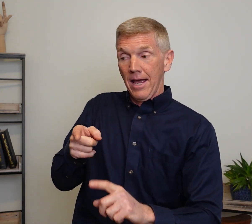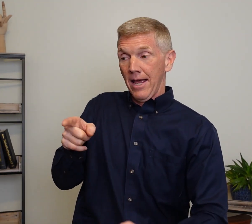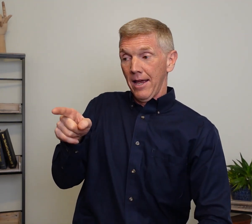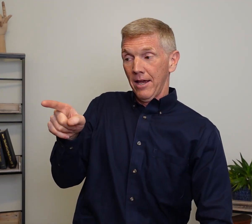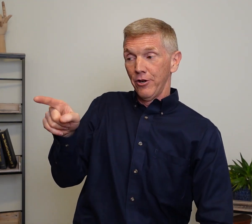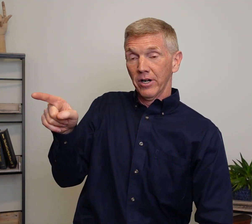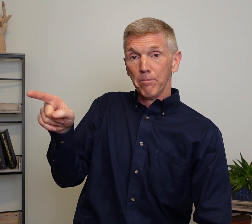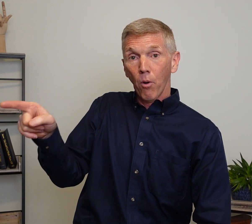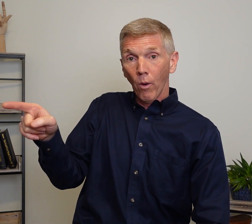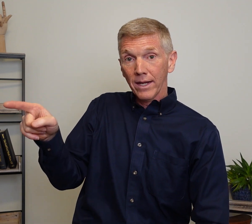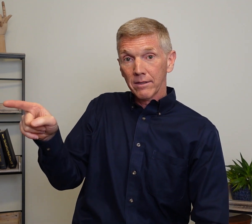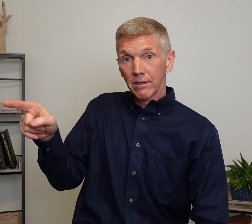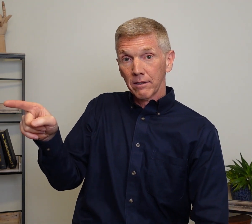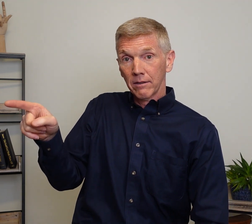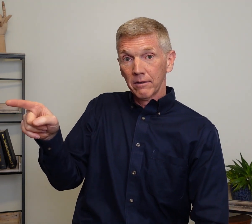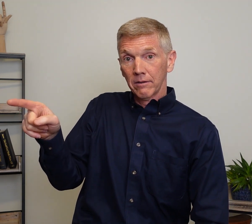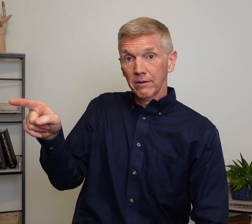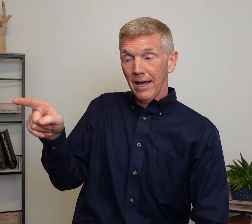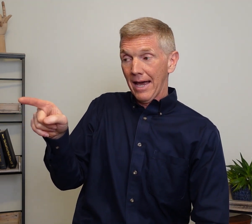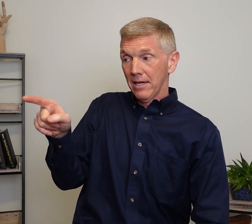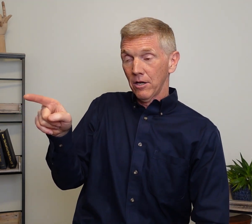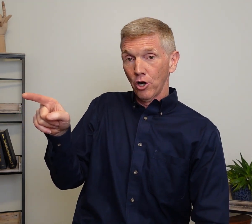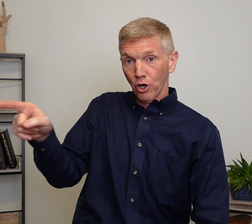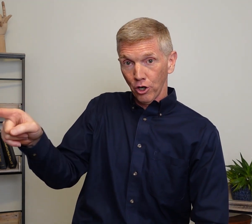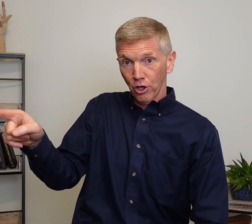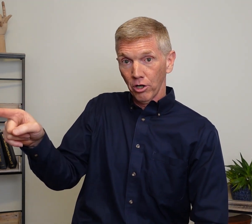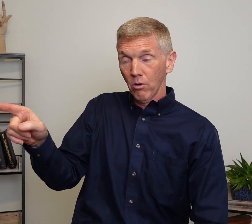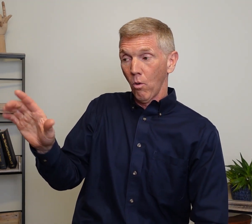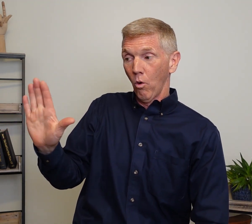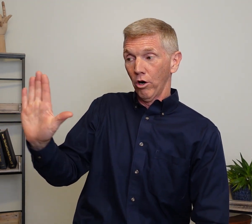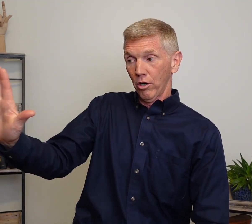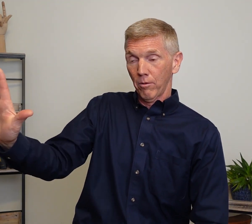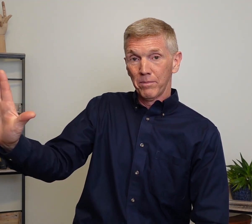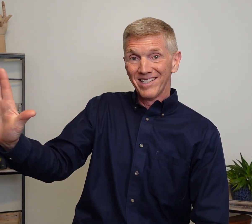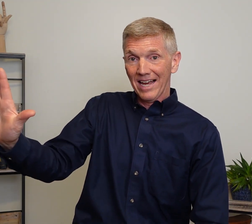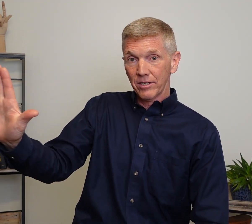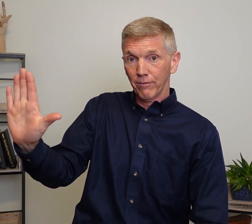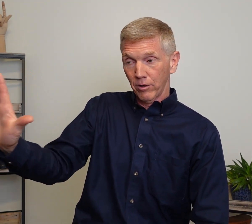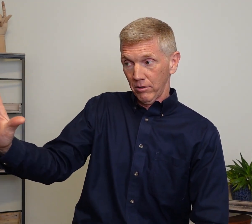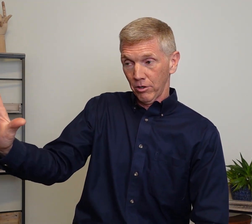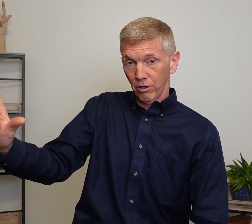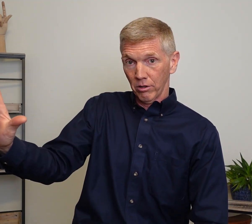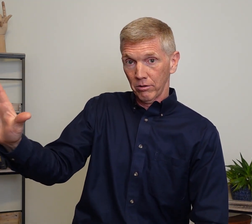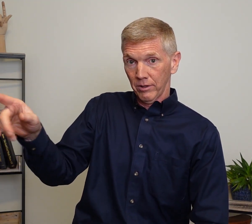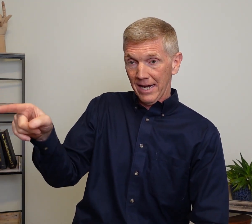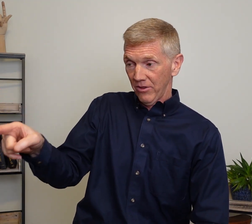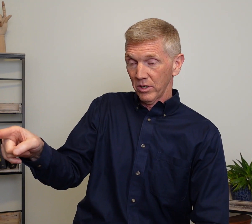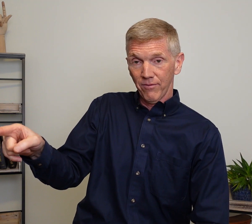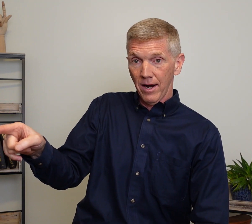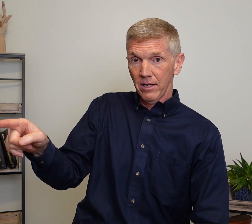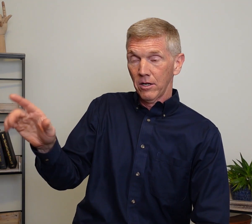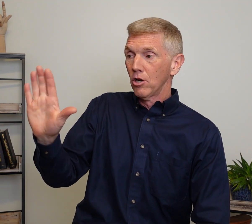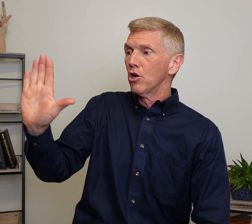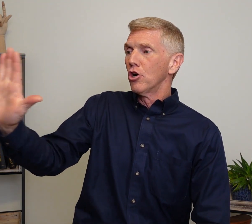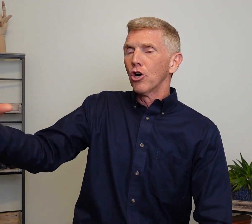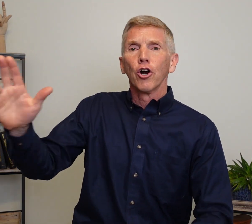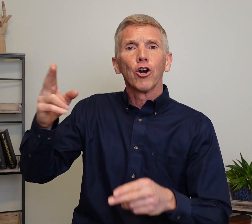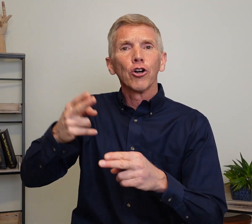You're going to point. Okay. Her. Or. Possessive. Her. Okay. Either one's fine. Her